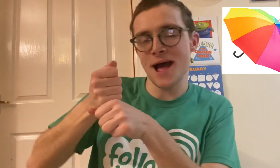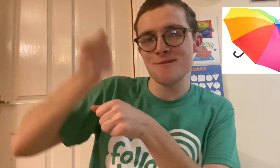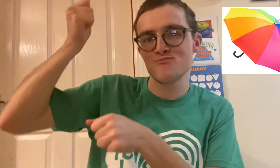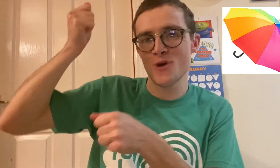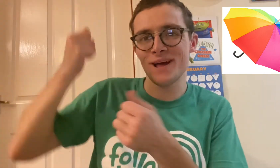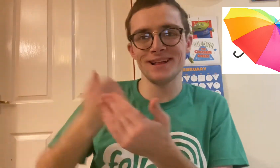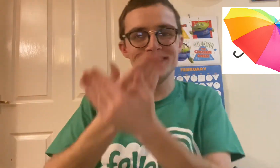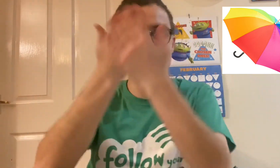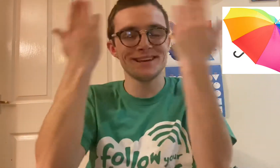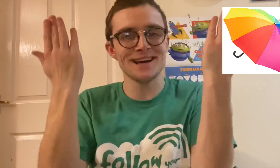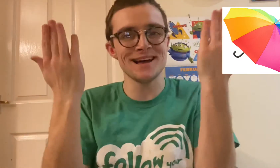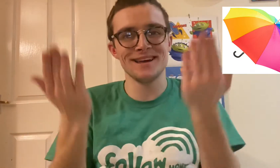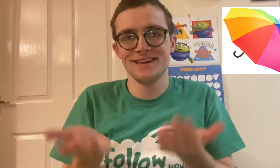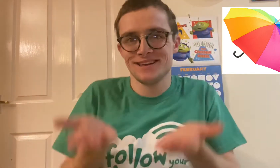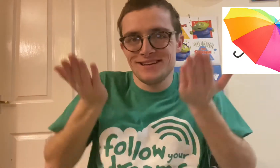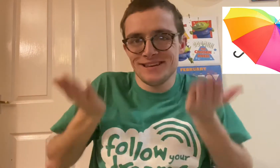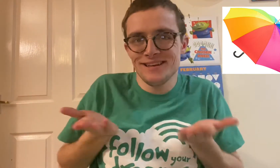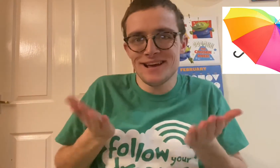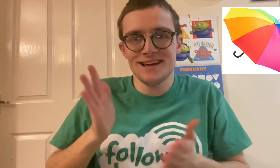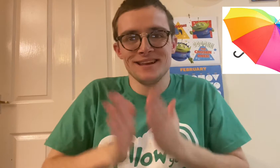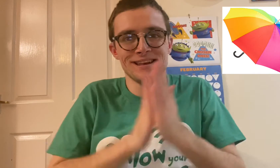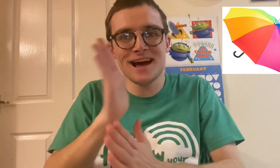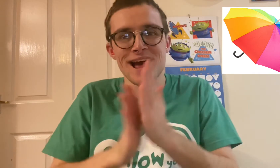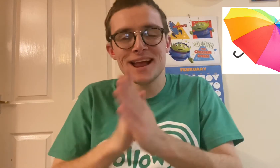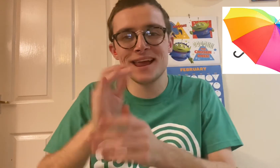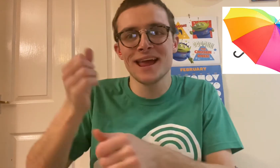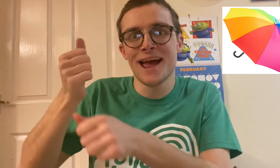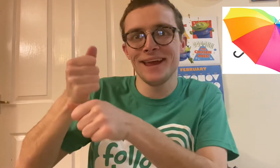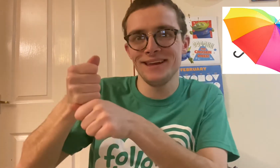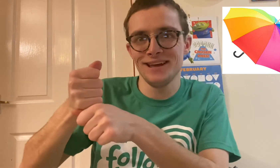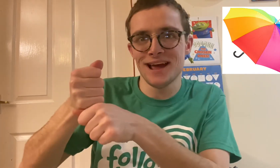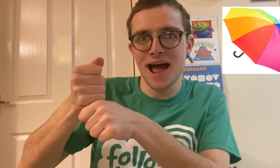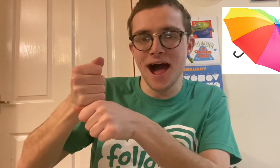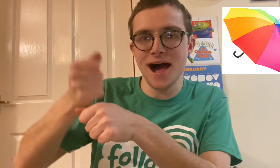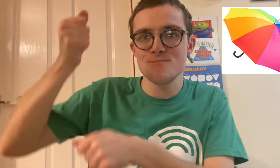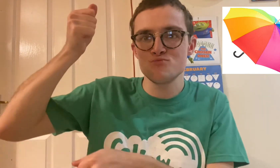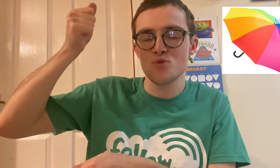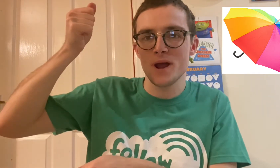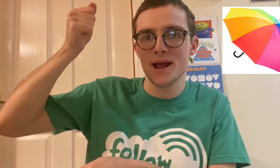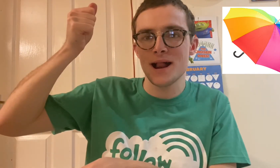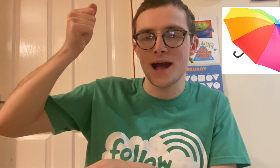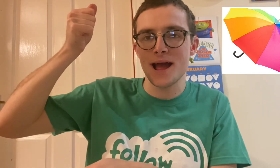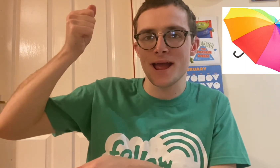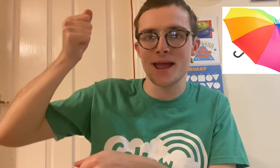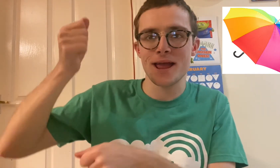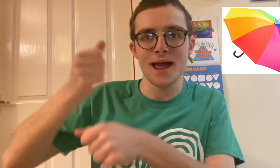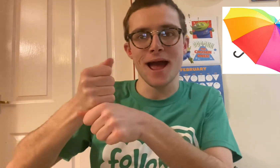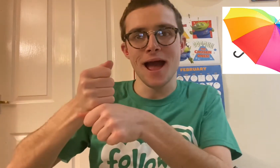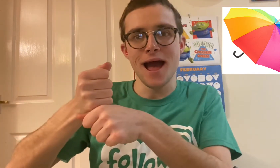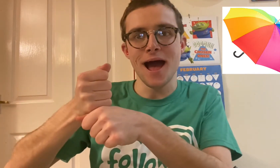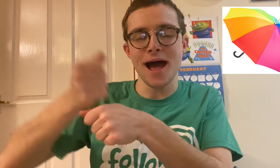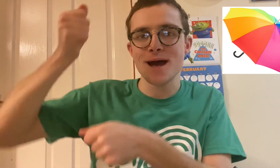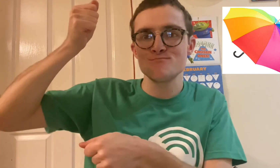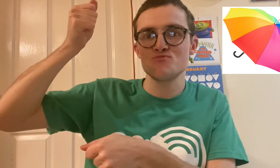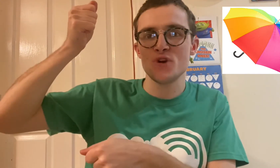I've been a guy. Because I've got it. It's... I've been a... I've been